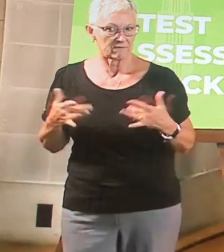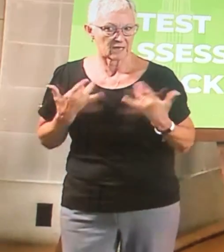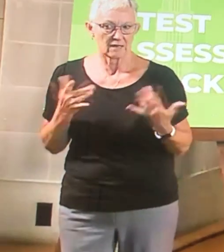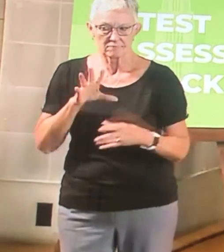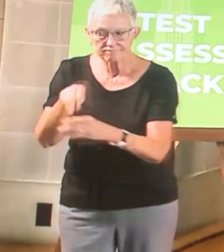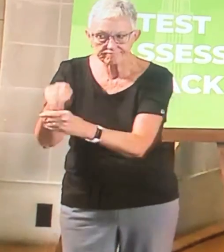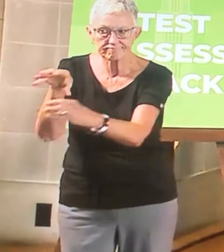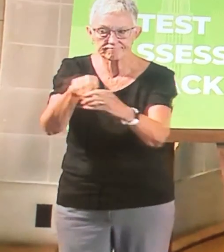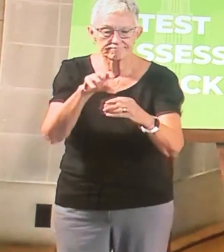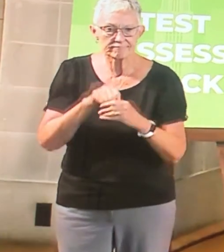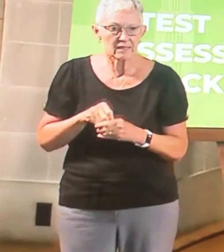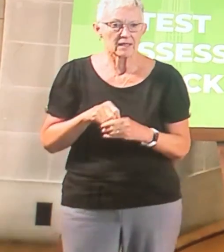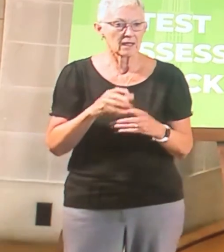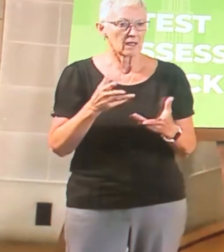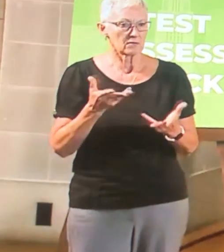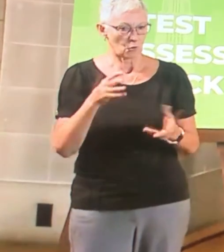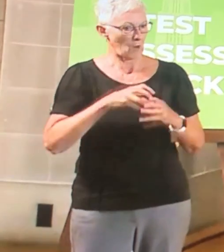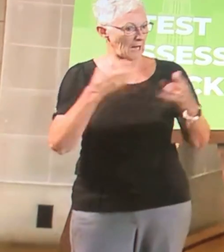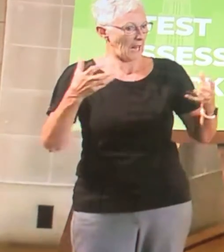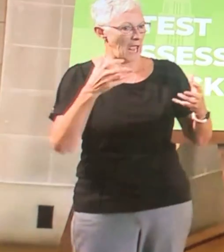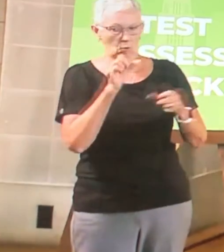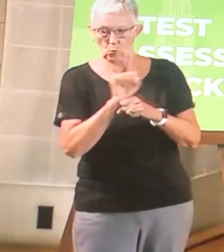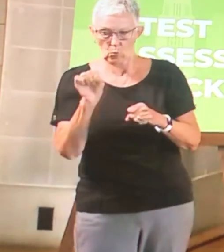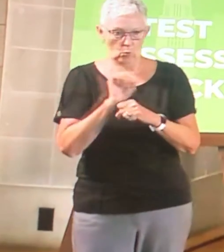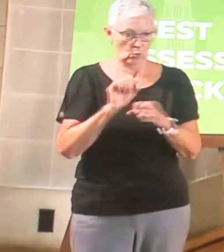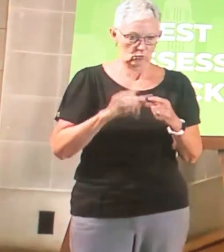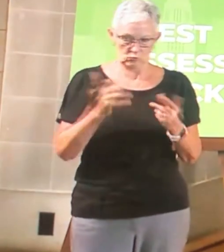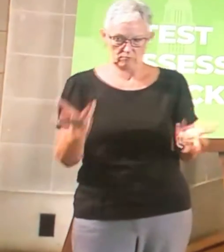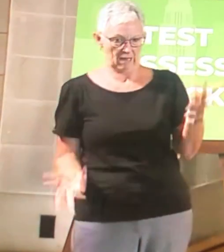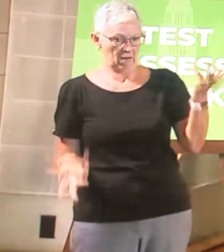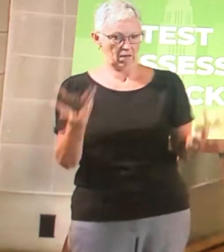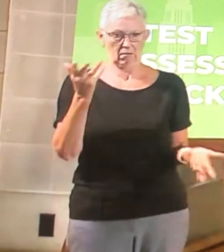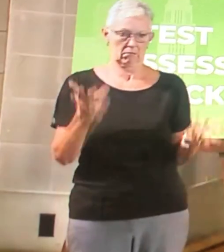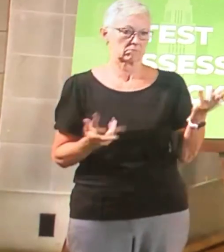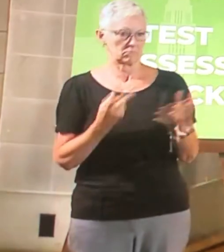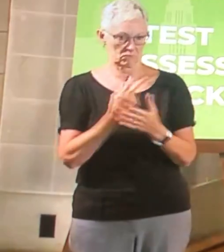Andrea would you please come up and oh oh sorry I gotta sign the proclamation first hold on I'm getting ahead of myself